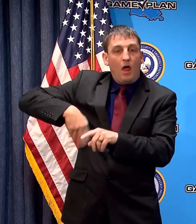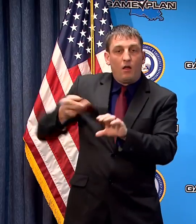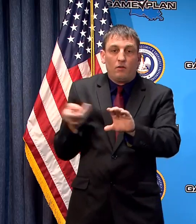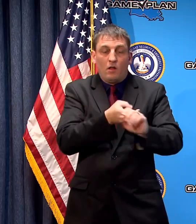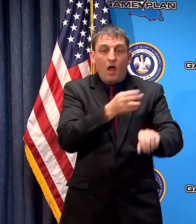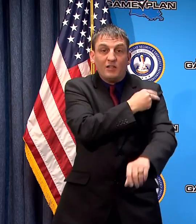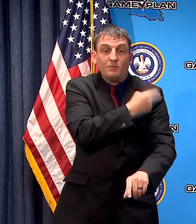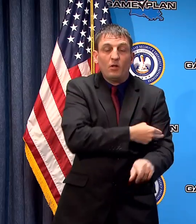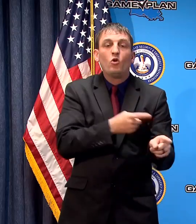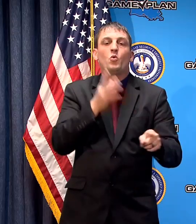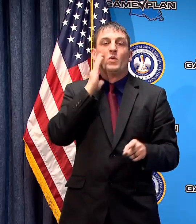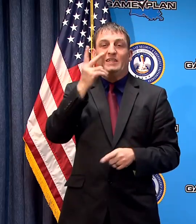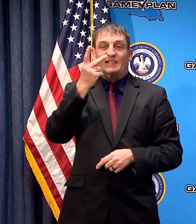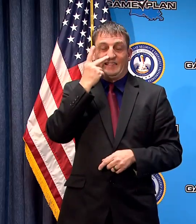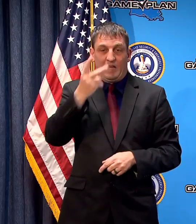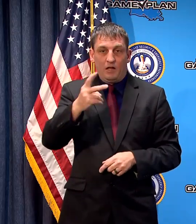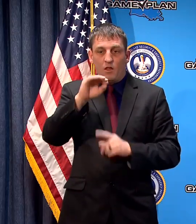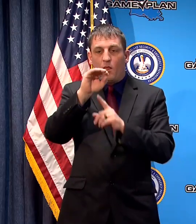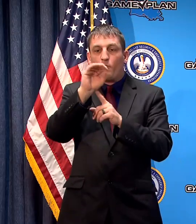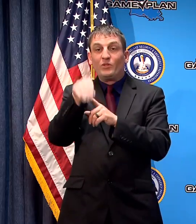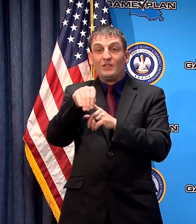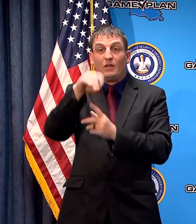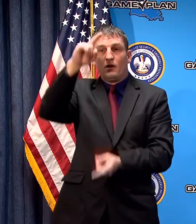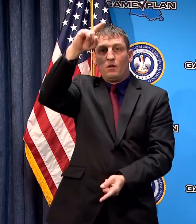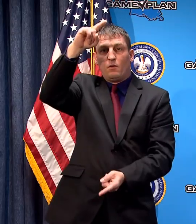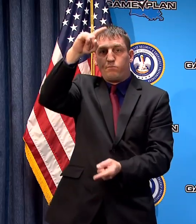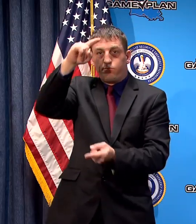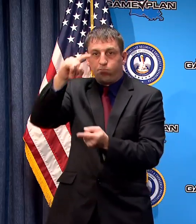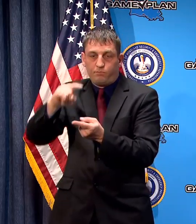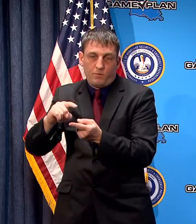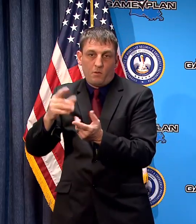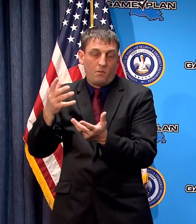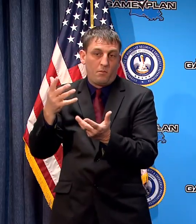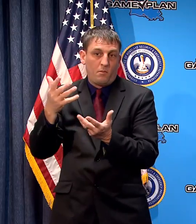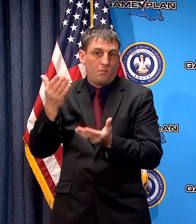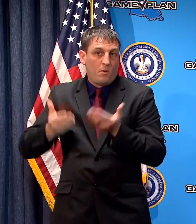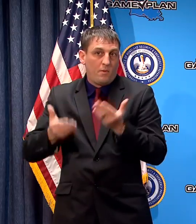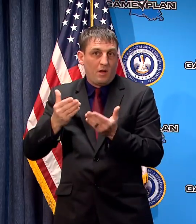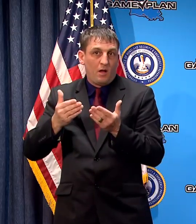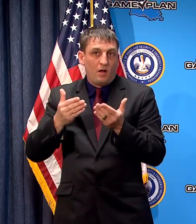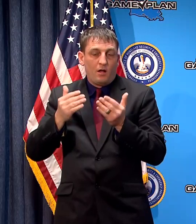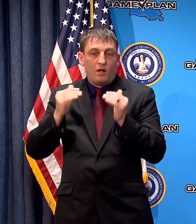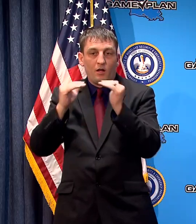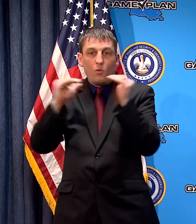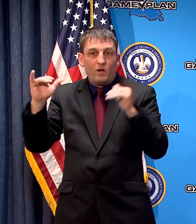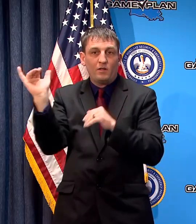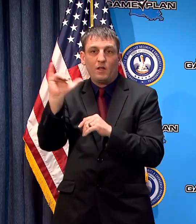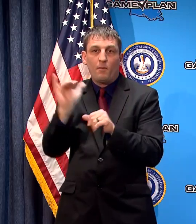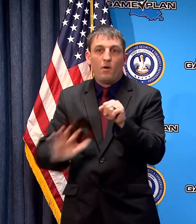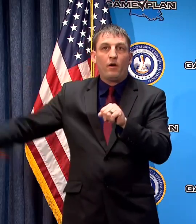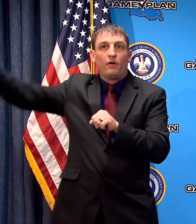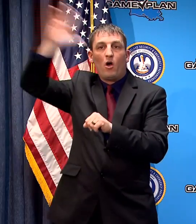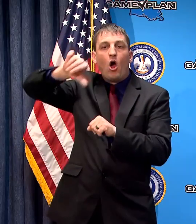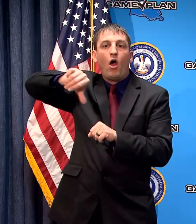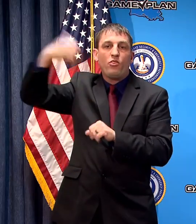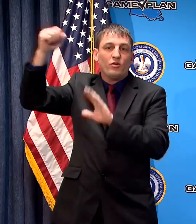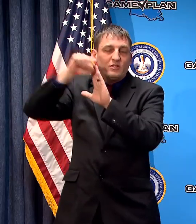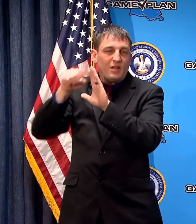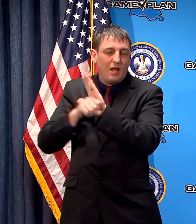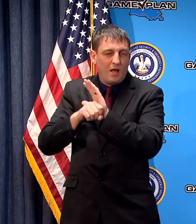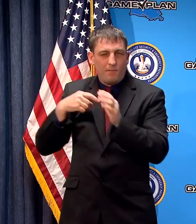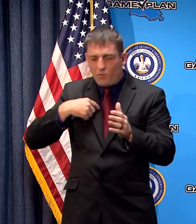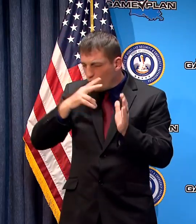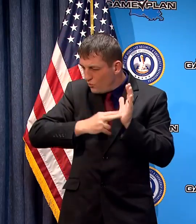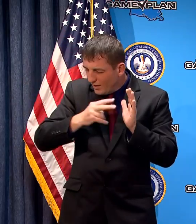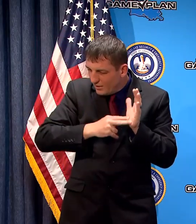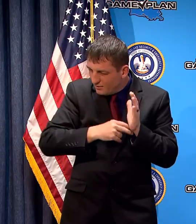I think you're going to see that rate go down to approximately what it is in other states and I'm reading 23